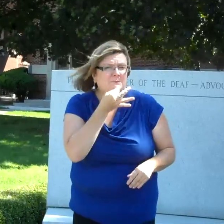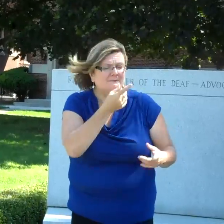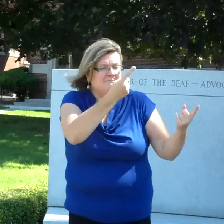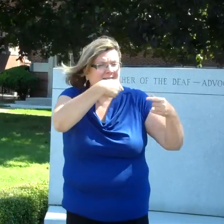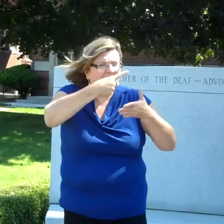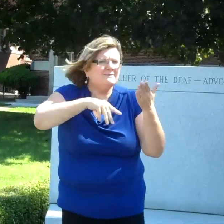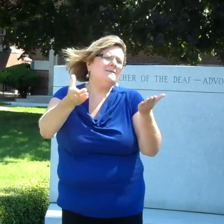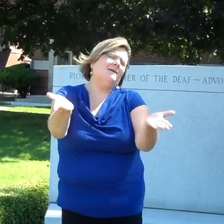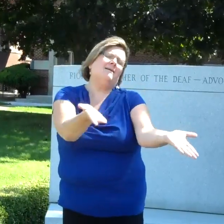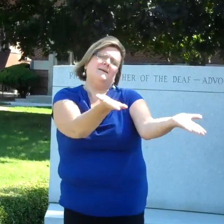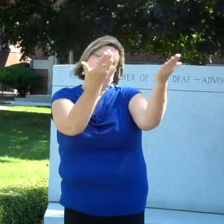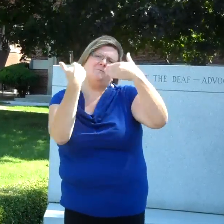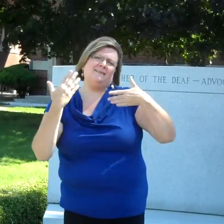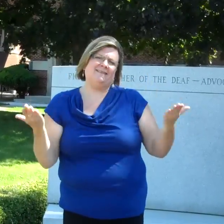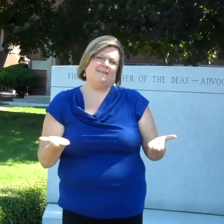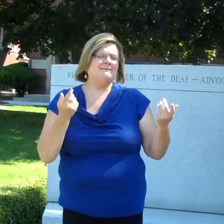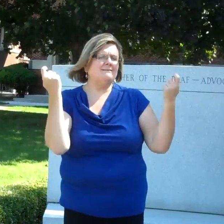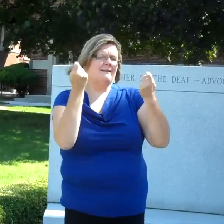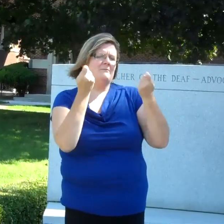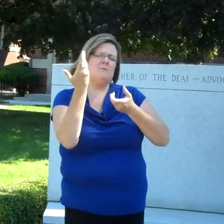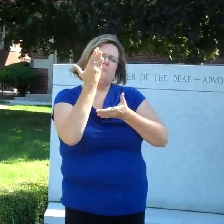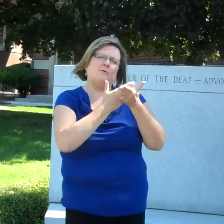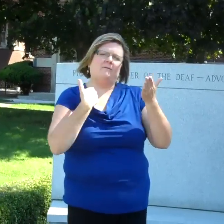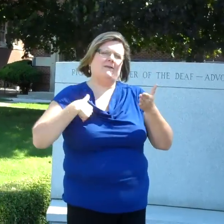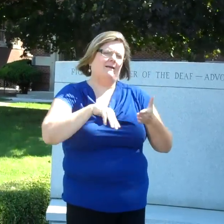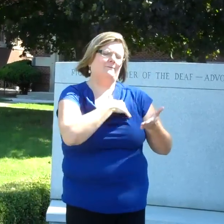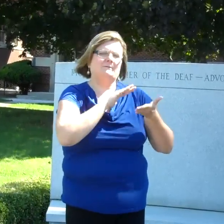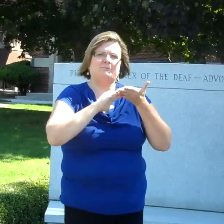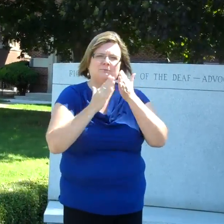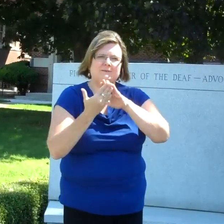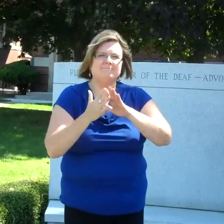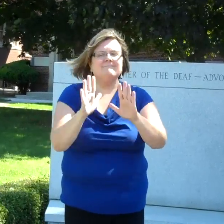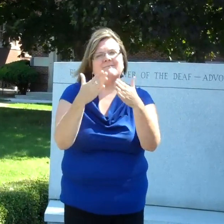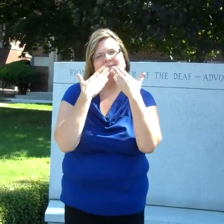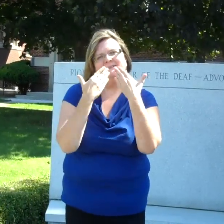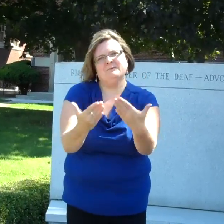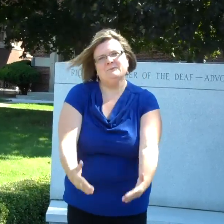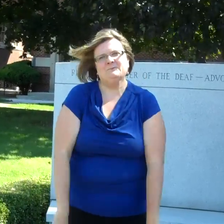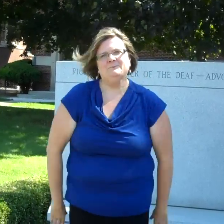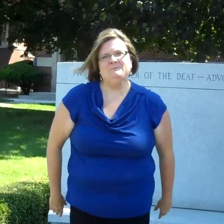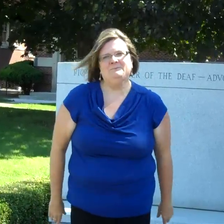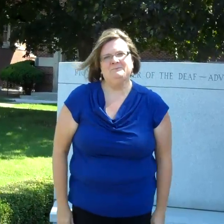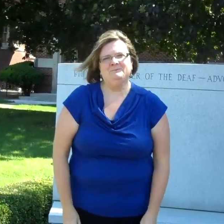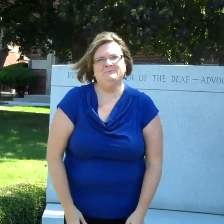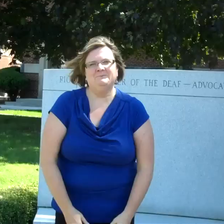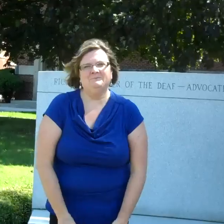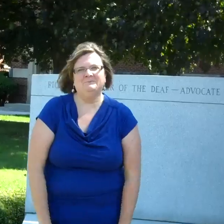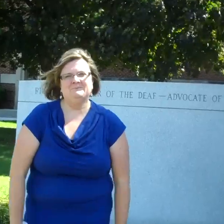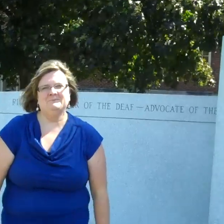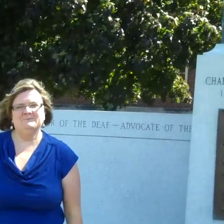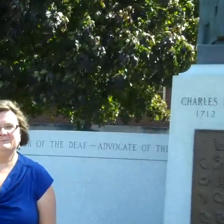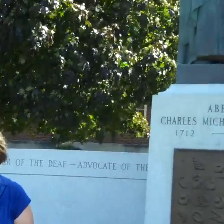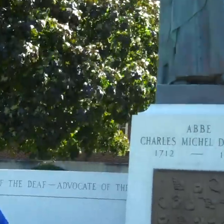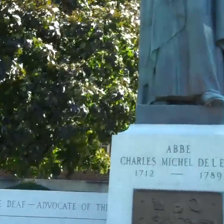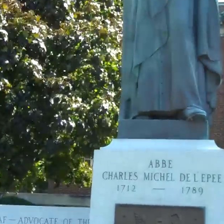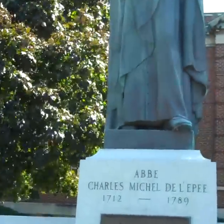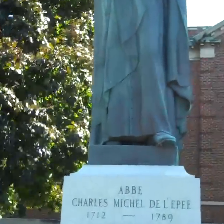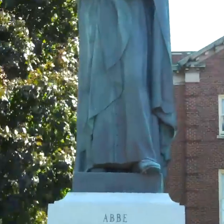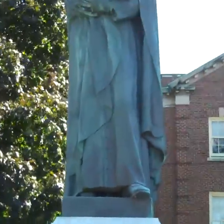We hope to see you again. Everyone is welcome. Come help us celebrate his birthday. Thank you so much. Thank you